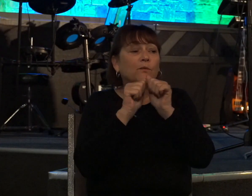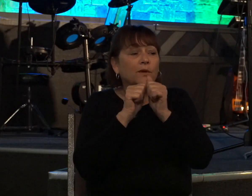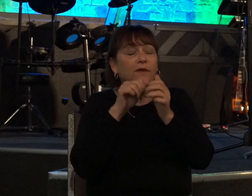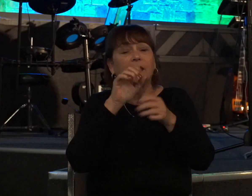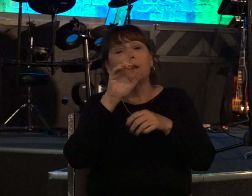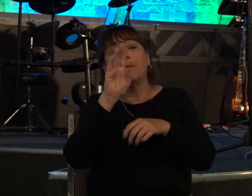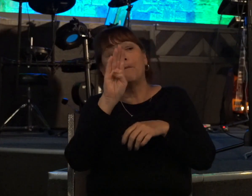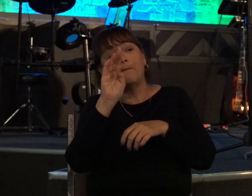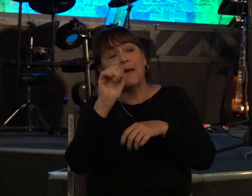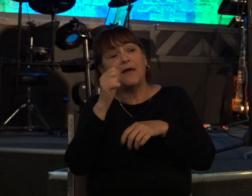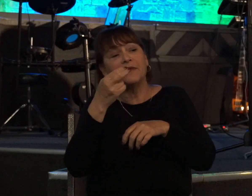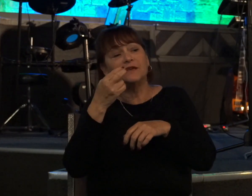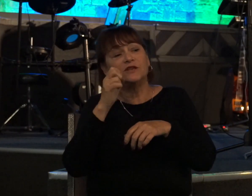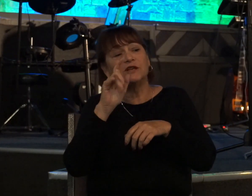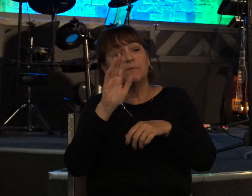at the section we are in our text